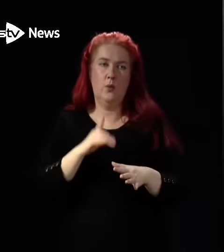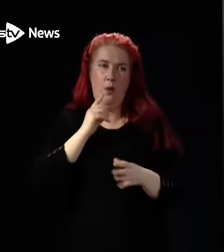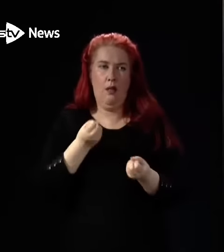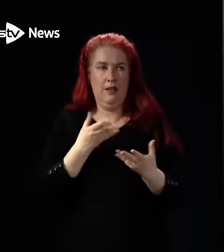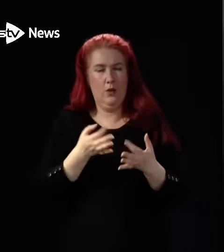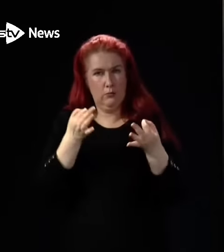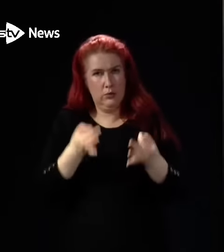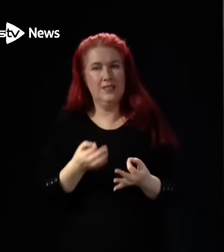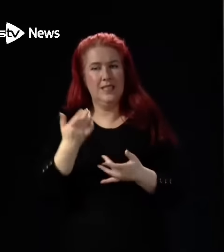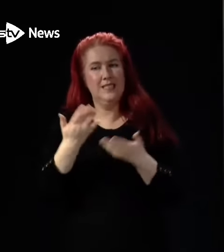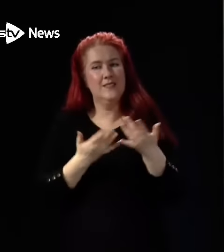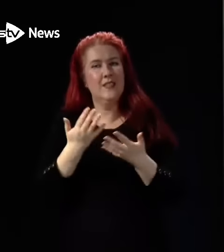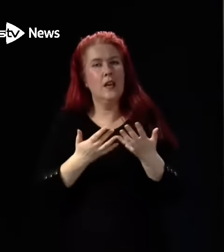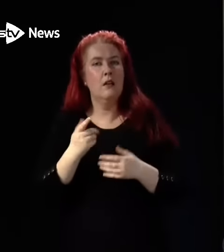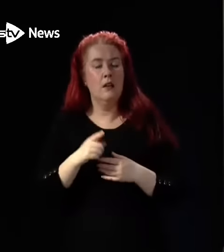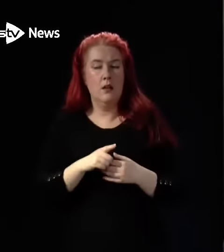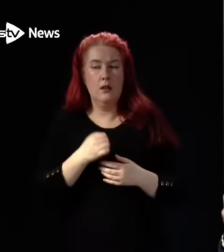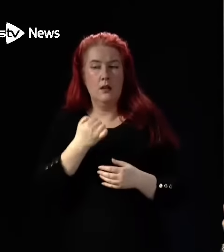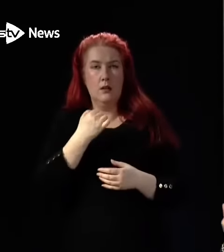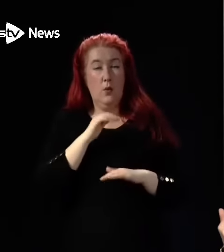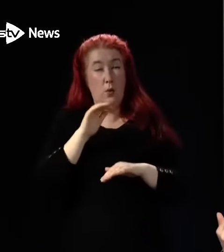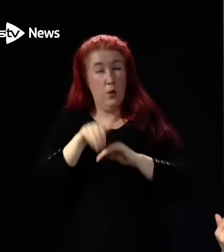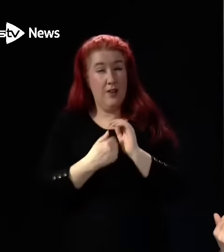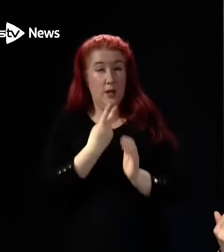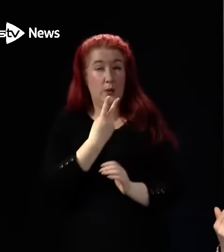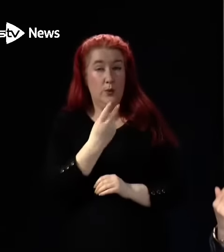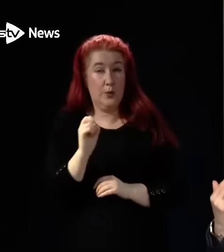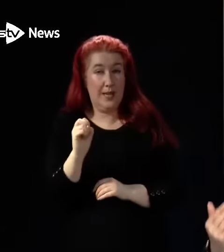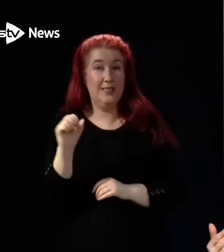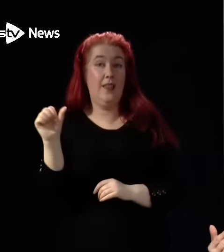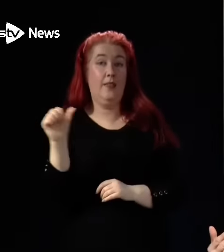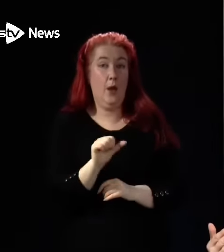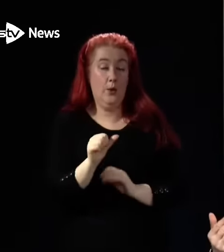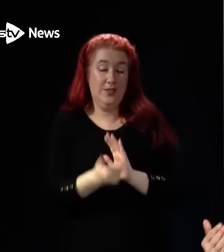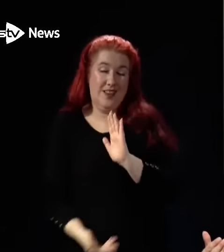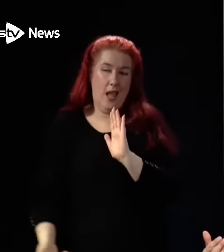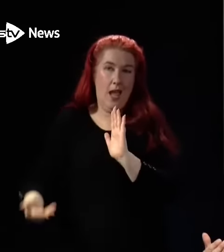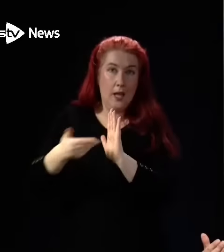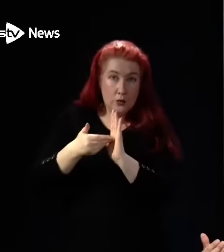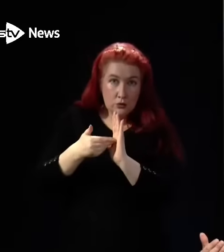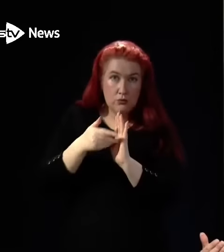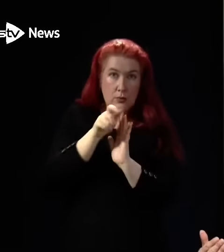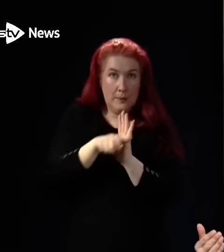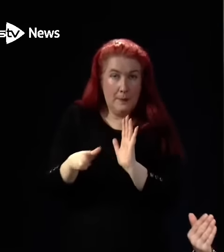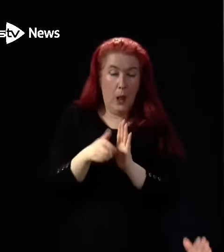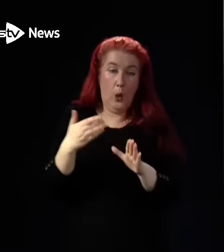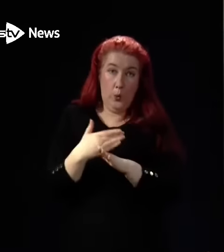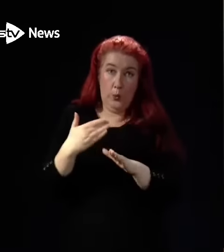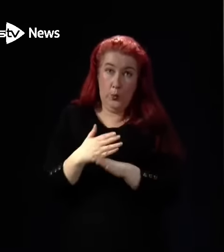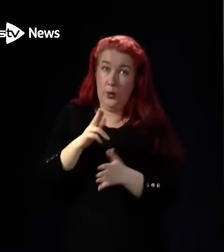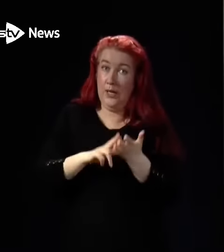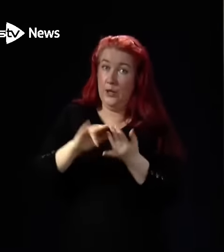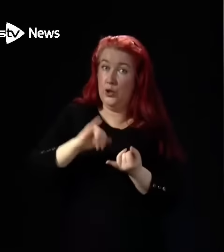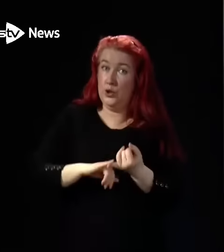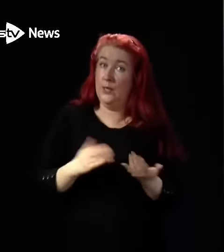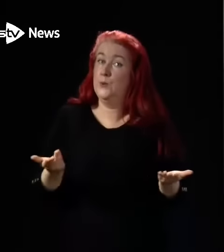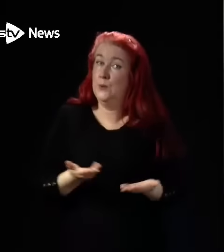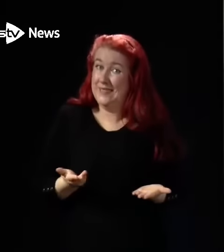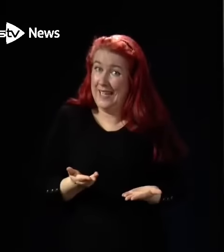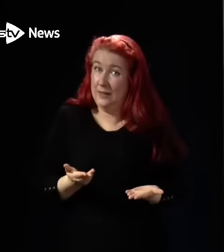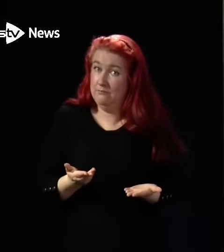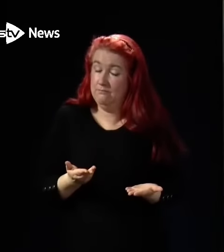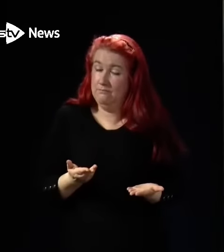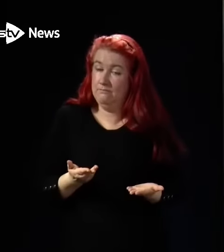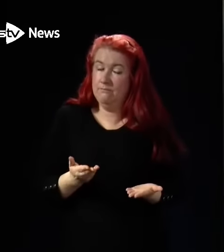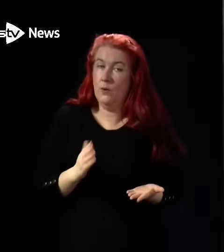precise figure later on – there are more than 20,000 additional people working in the NHS today compared to